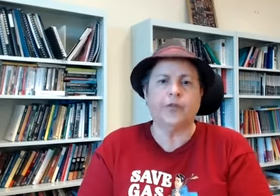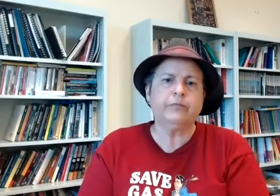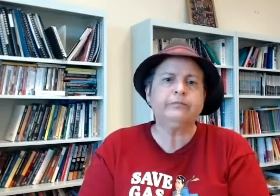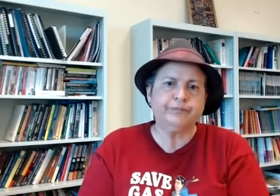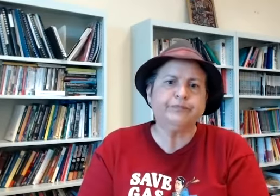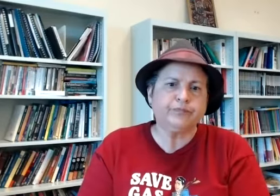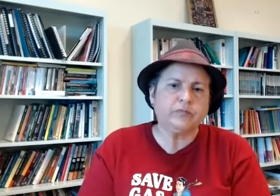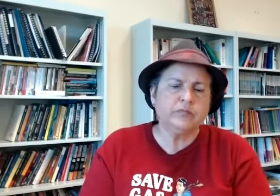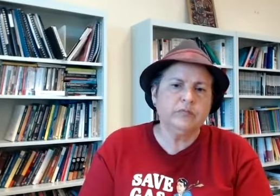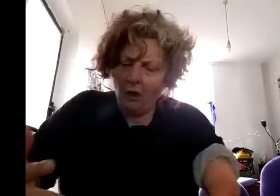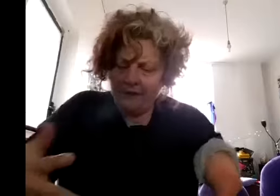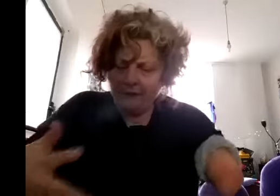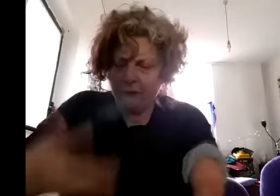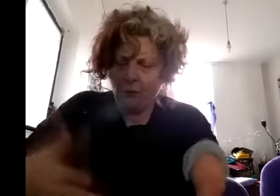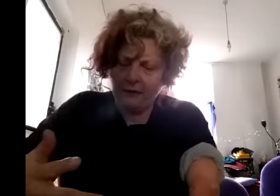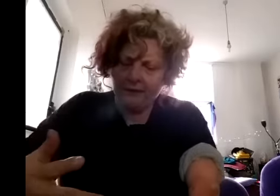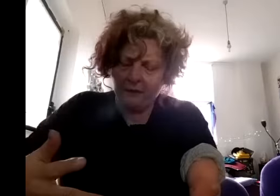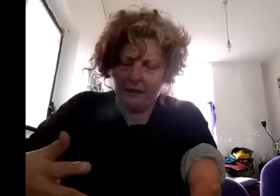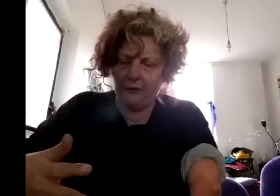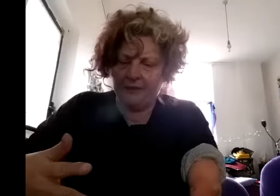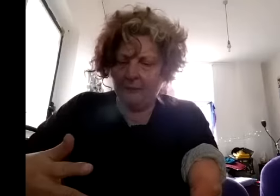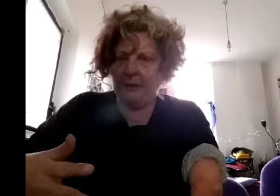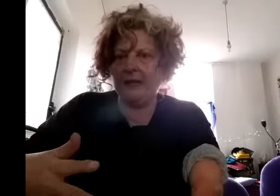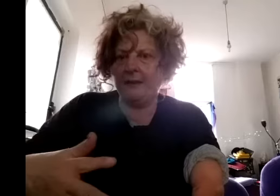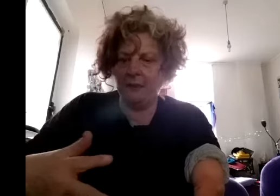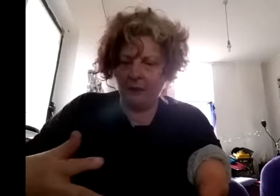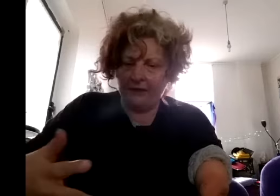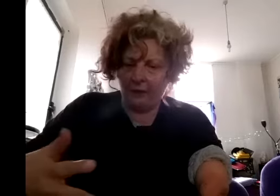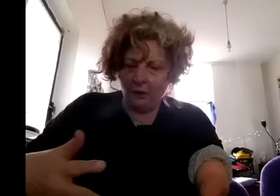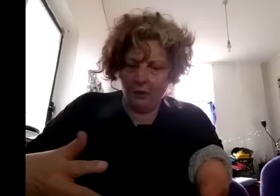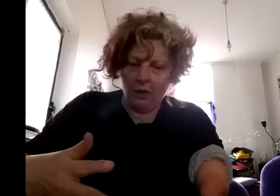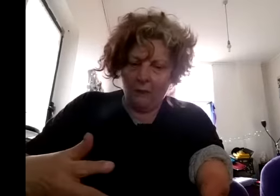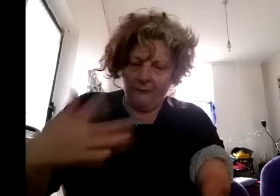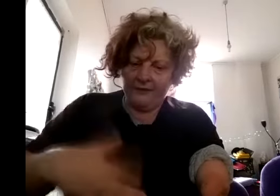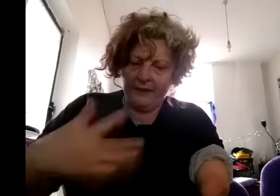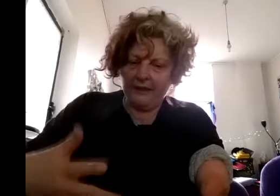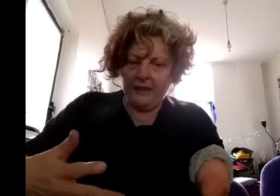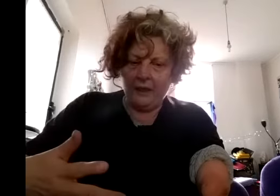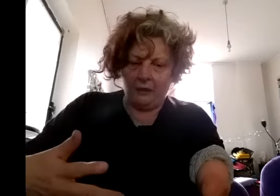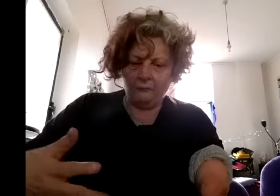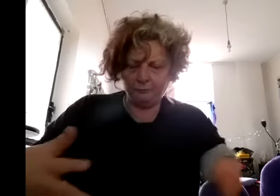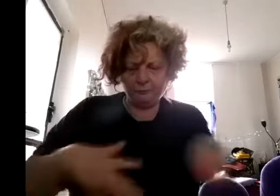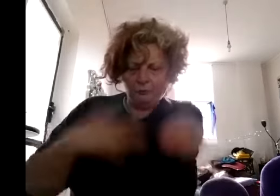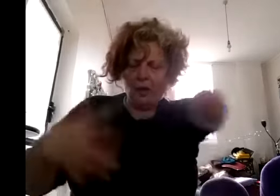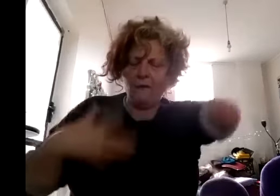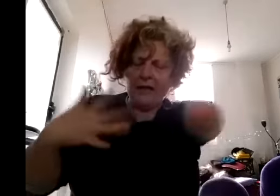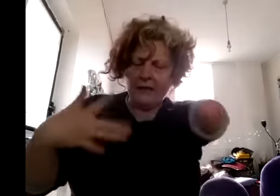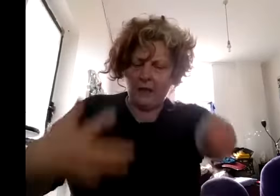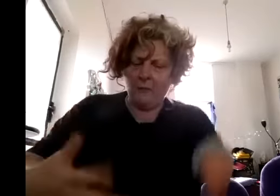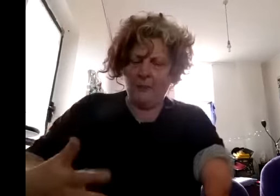well I think Victoria is a very interesting place I mean I think um down here via um people